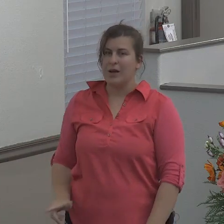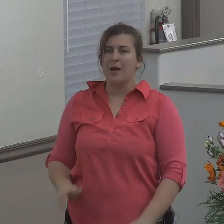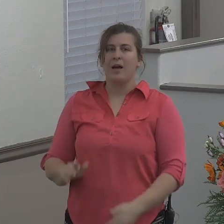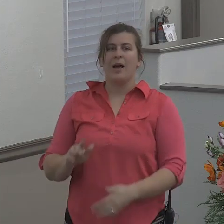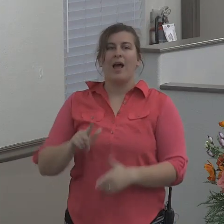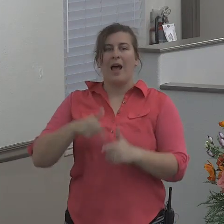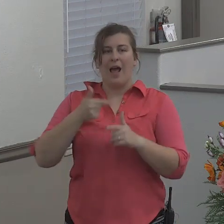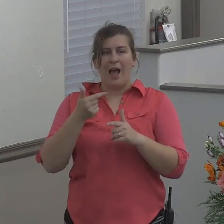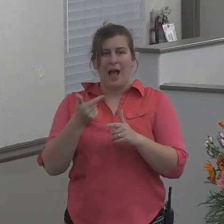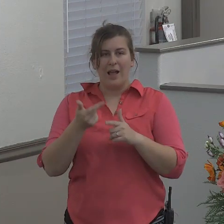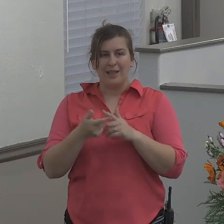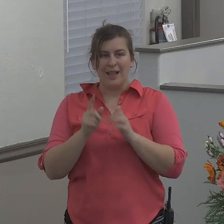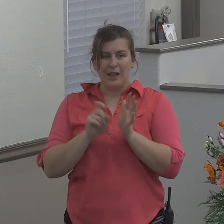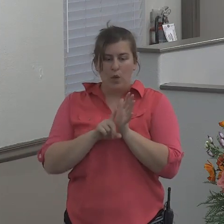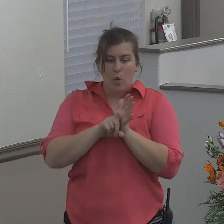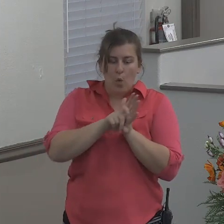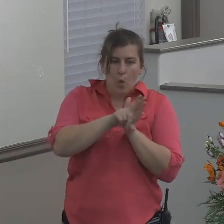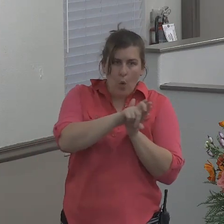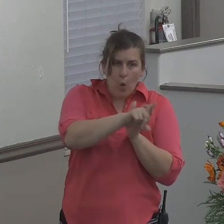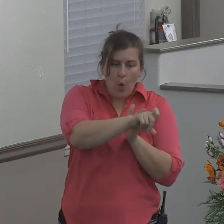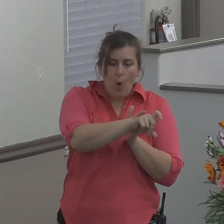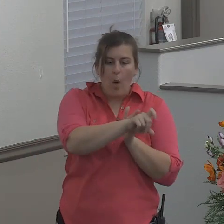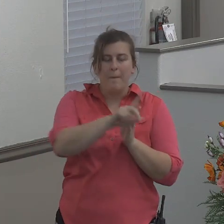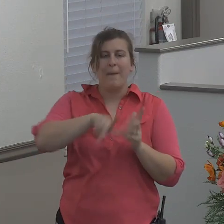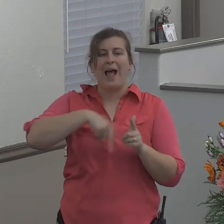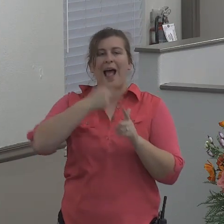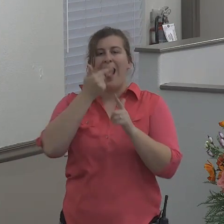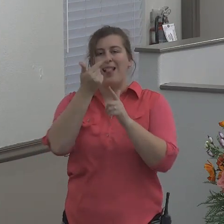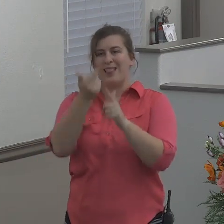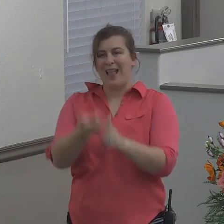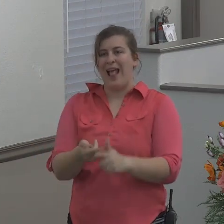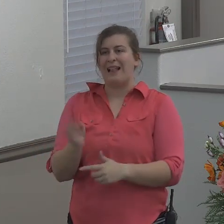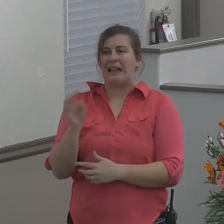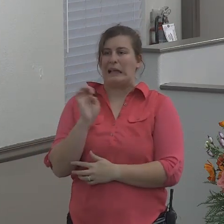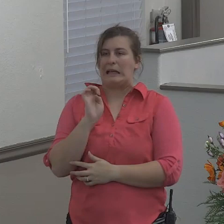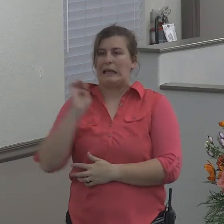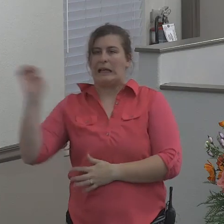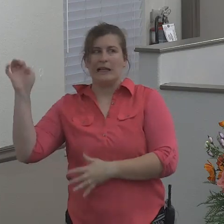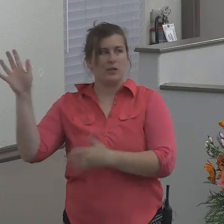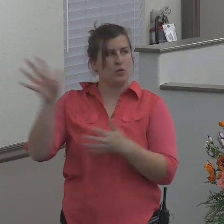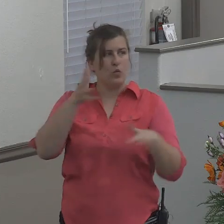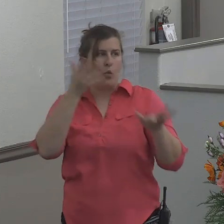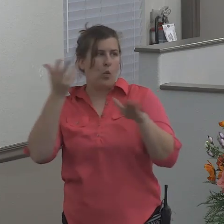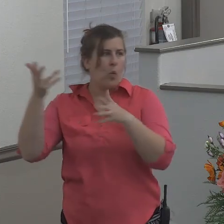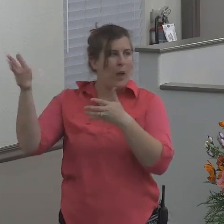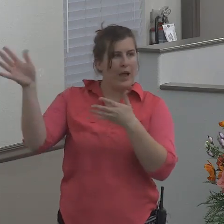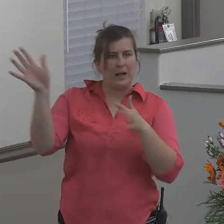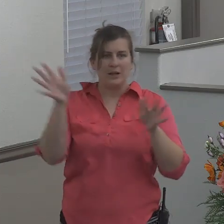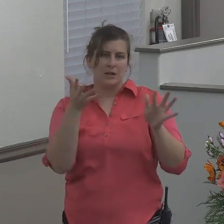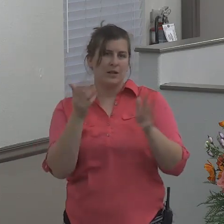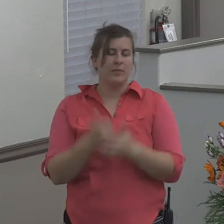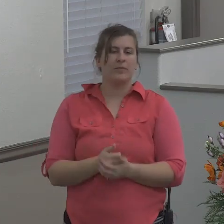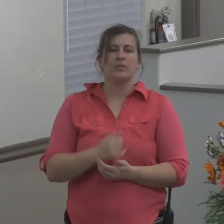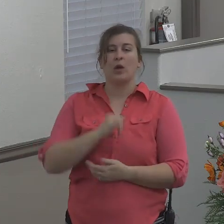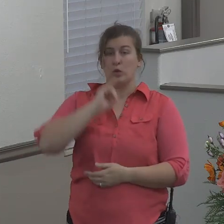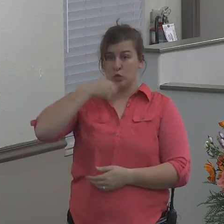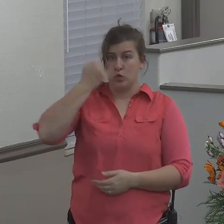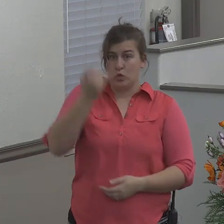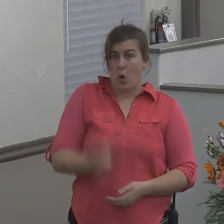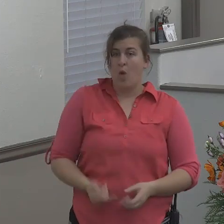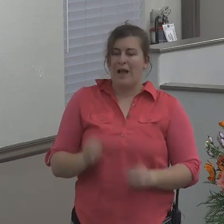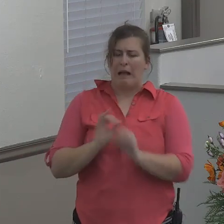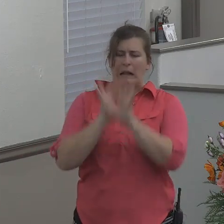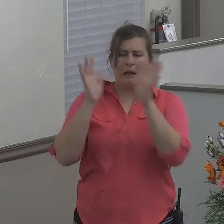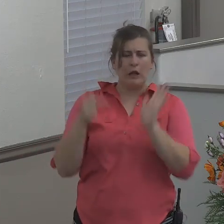the worm. And miracle 8, the east wind. The book of Jonah vividly